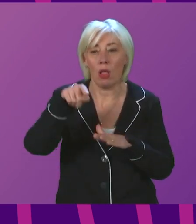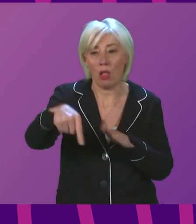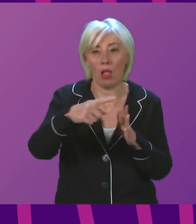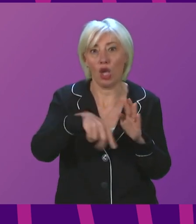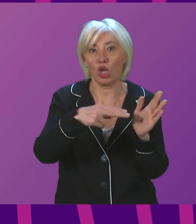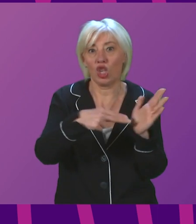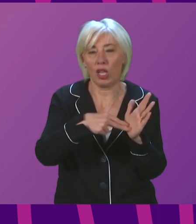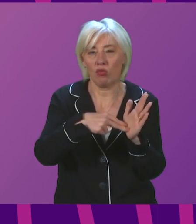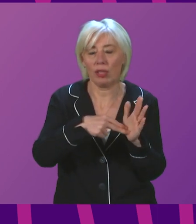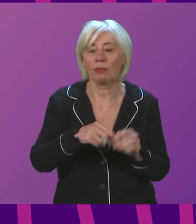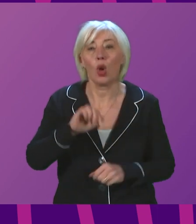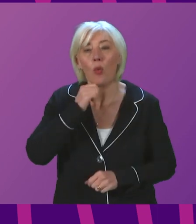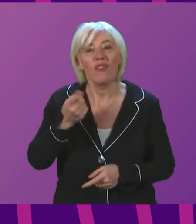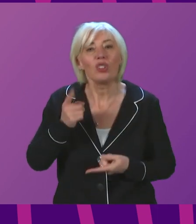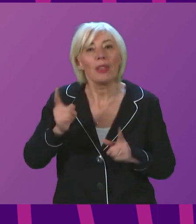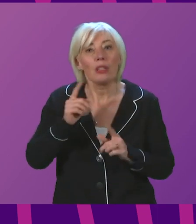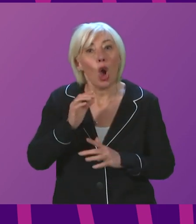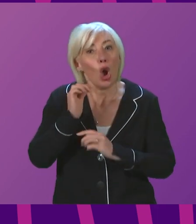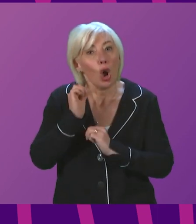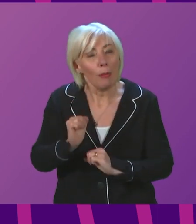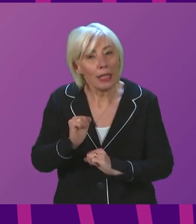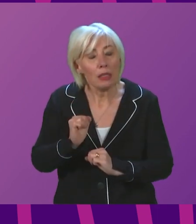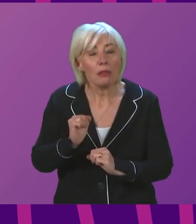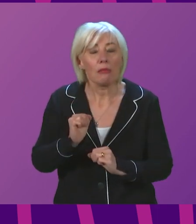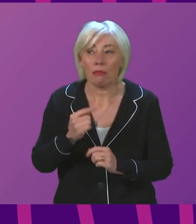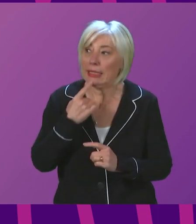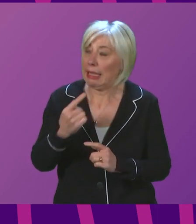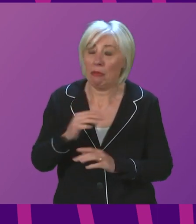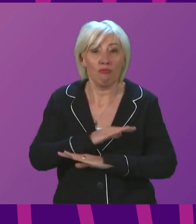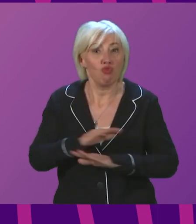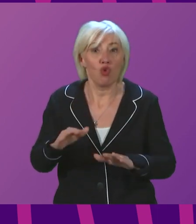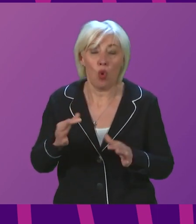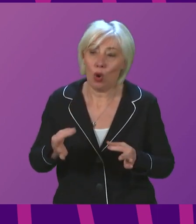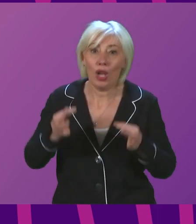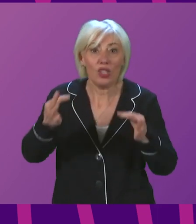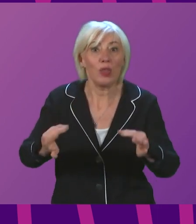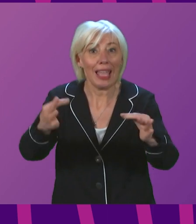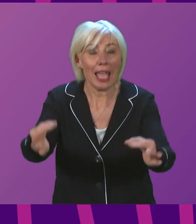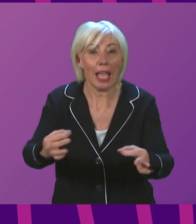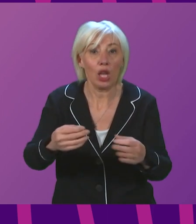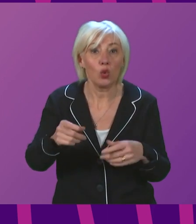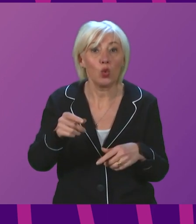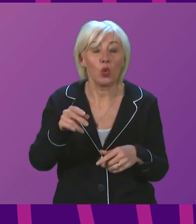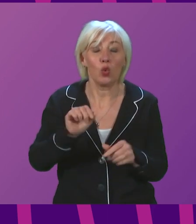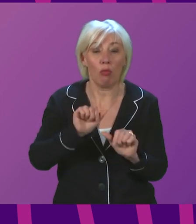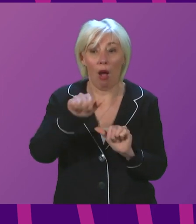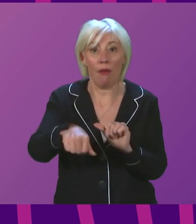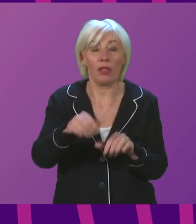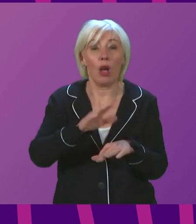in January, and will she commit to ensuring that there is no delay to the start of the new school term after